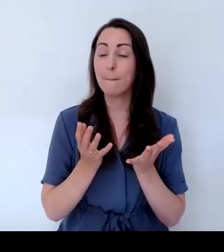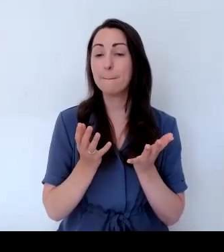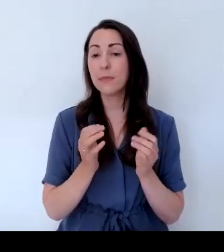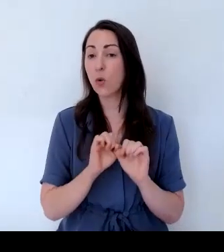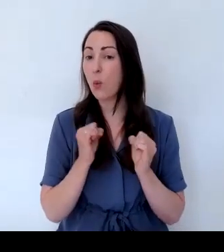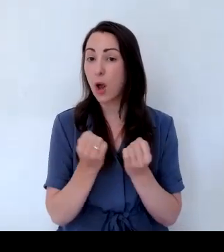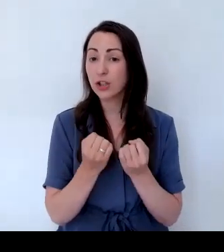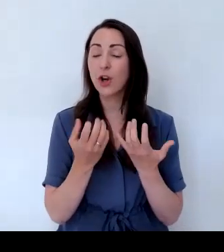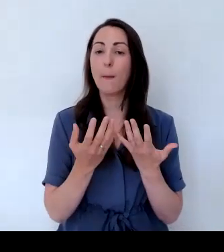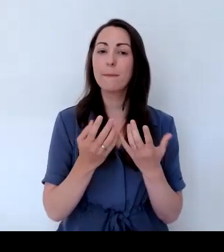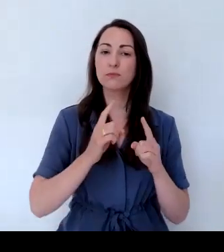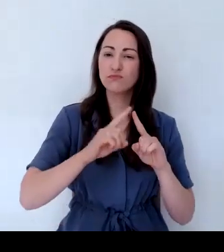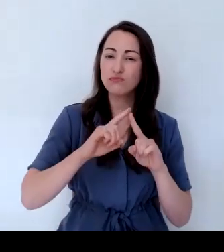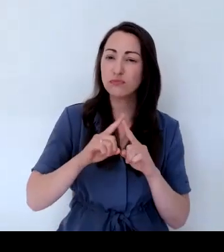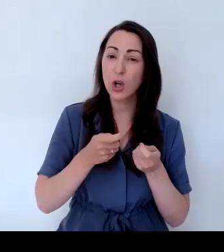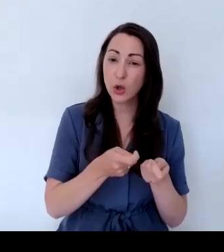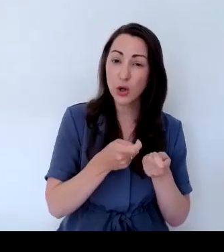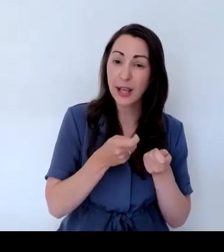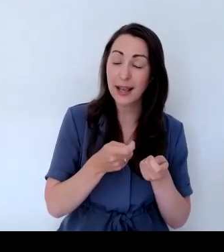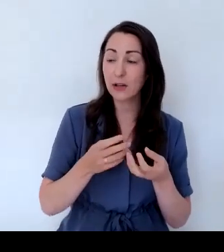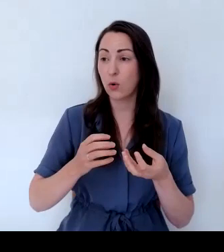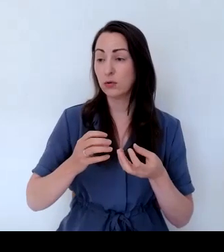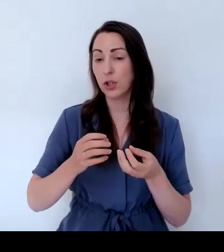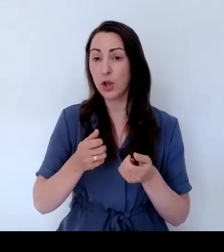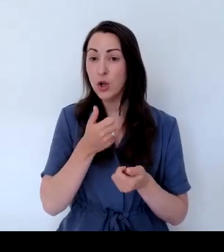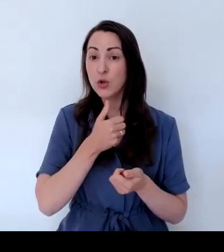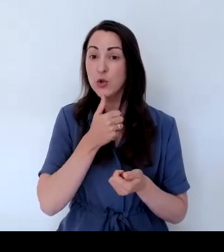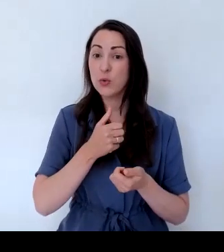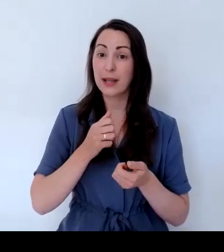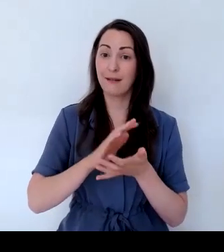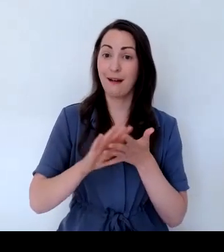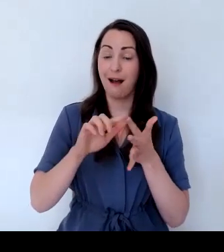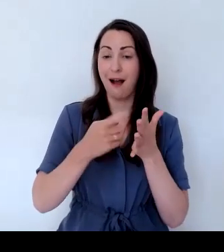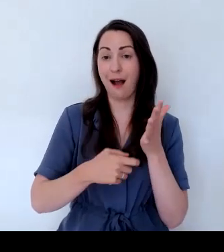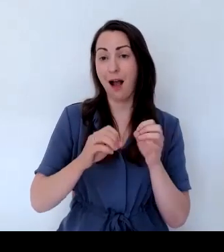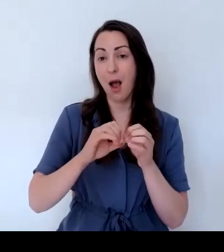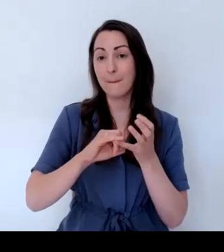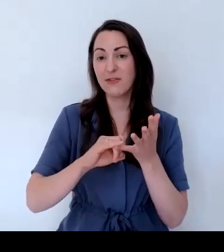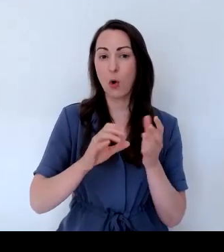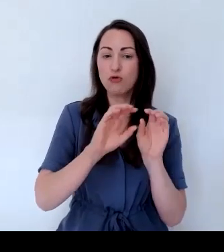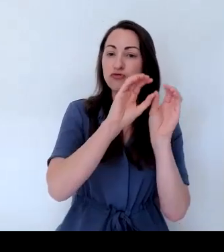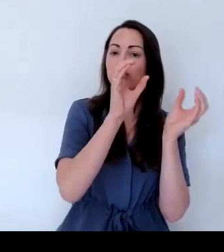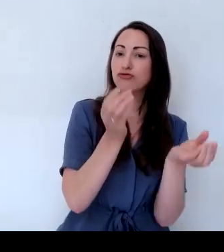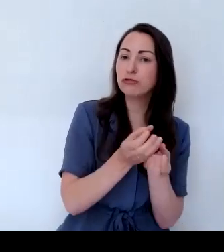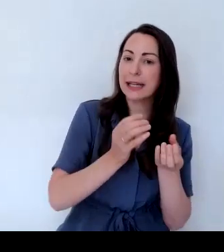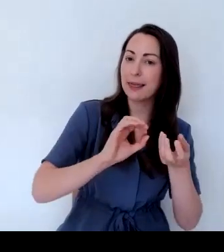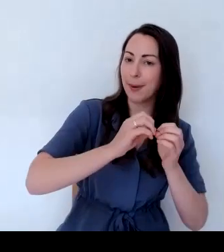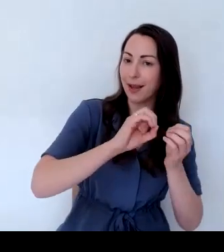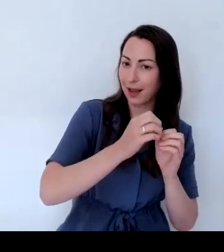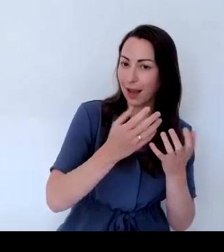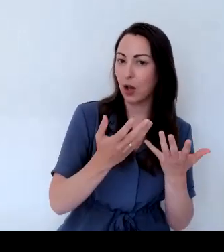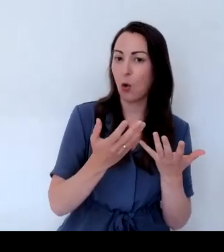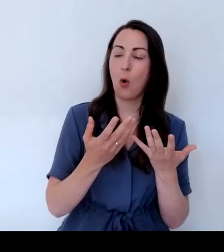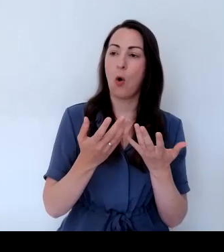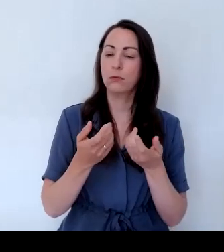these workshops range from cooking to using herbs and festive reef making. But today she'll be teaching us all about how to